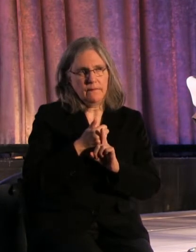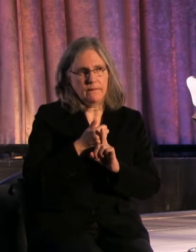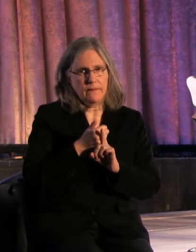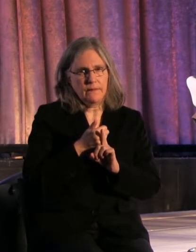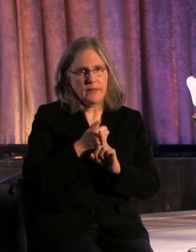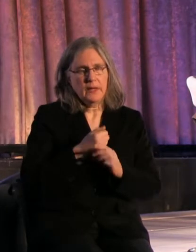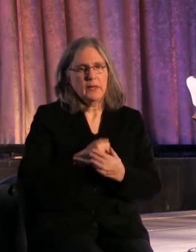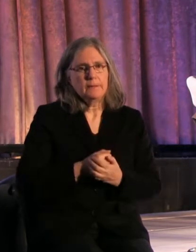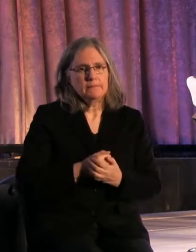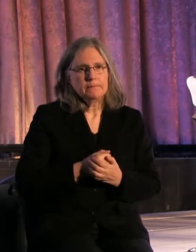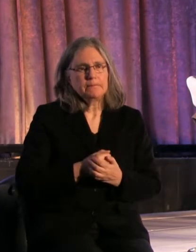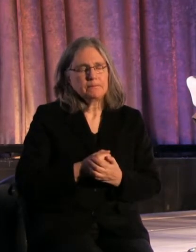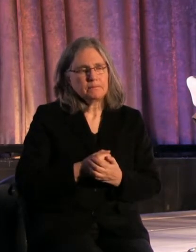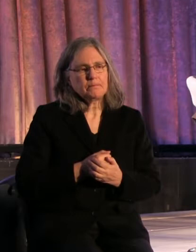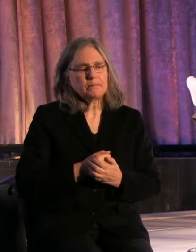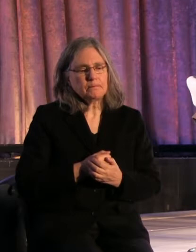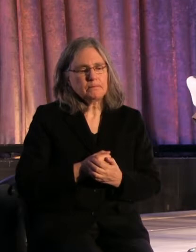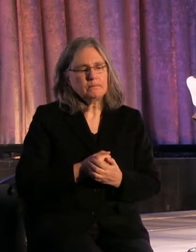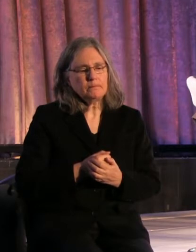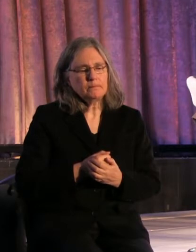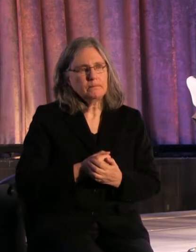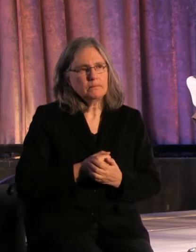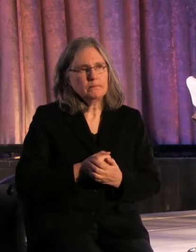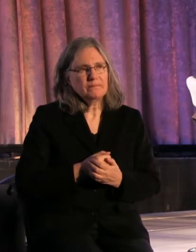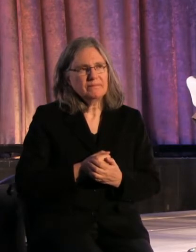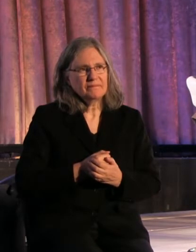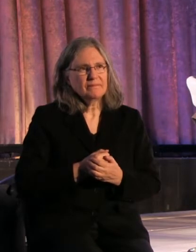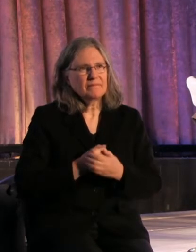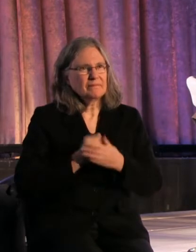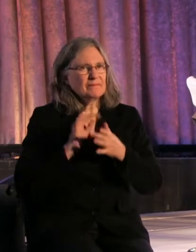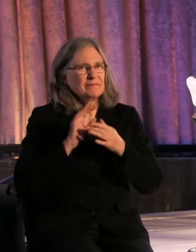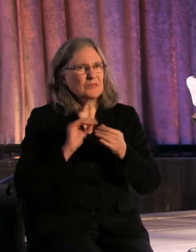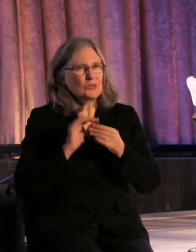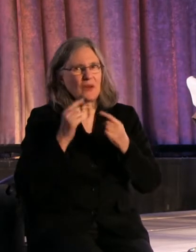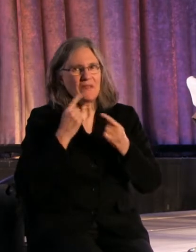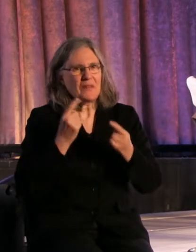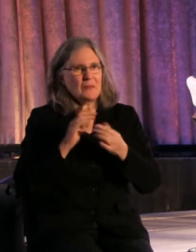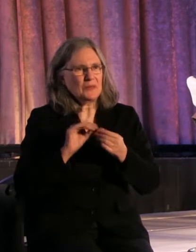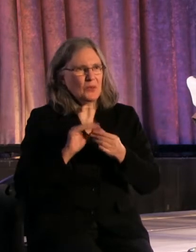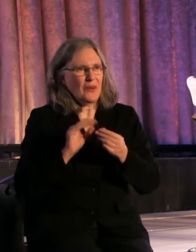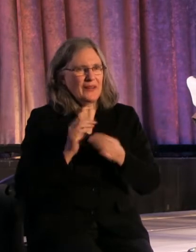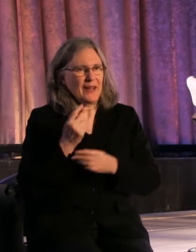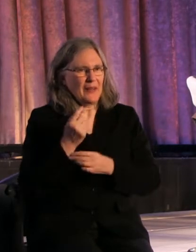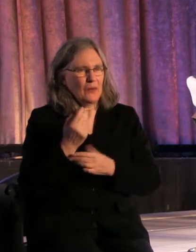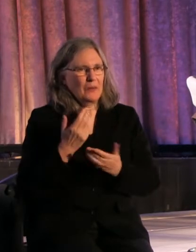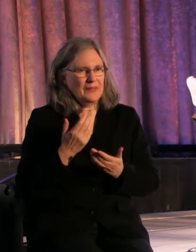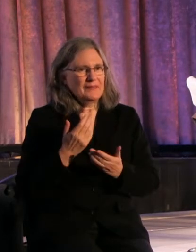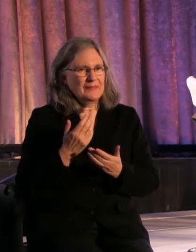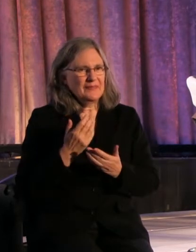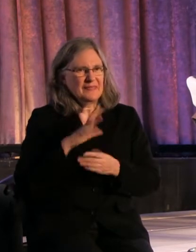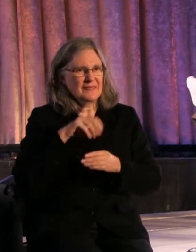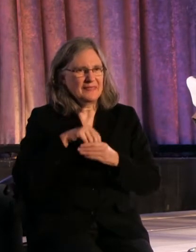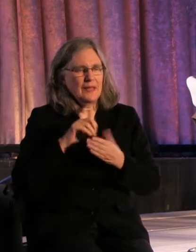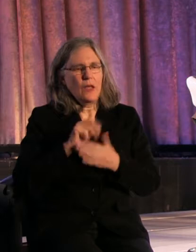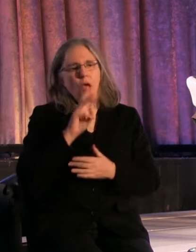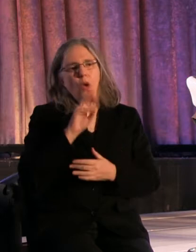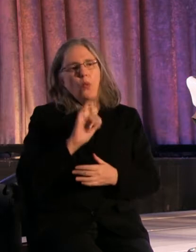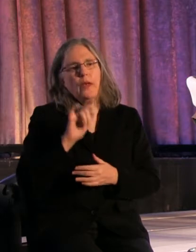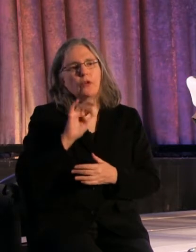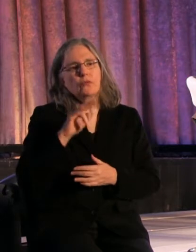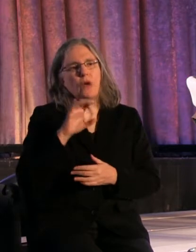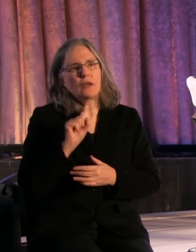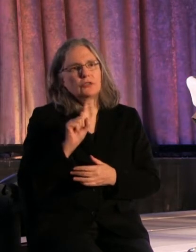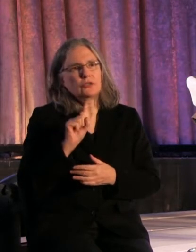I did, as you said, this is a dumb little story that has a little bit of that to it. I did the Will Rogers Follies